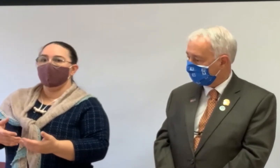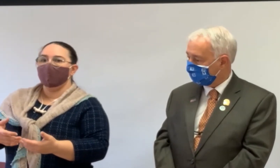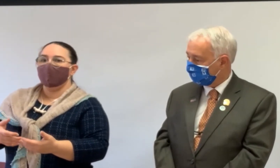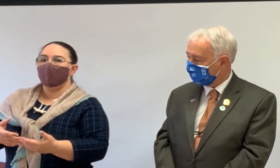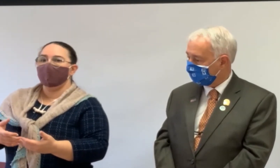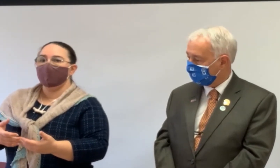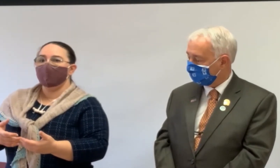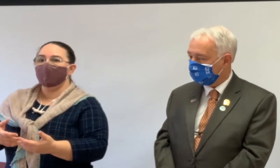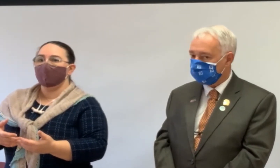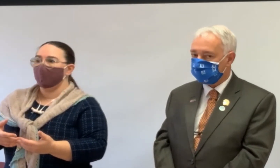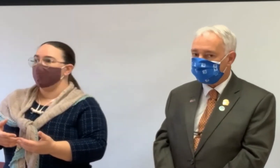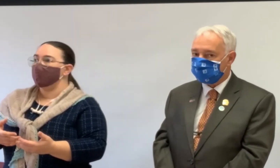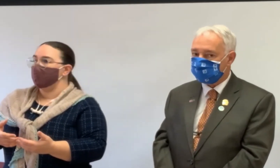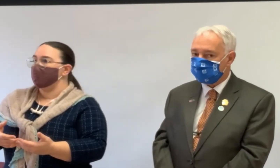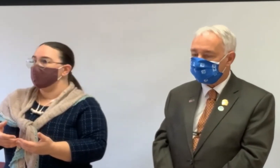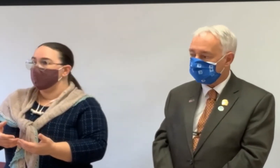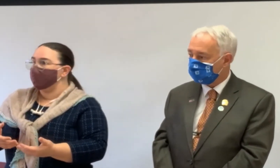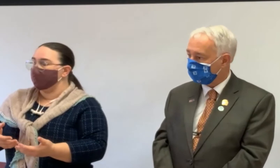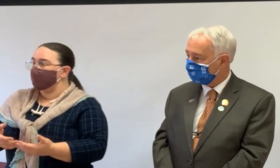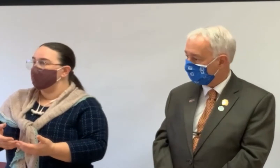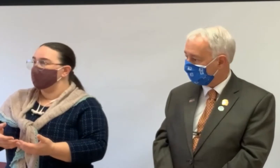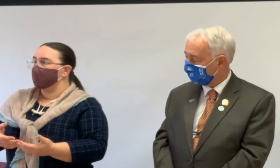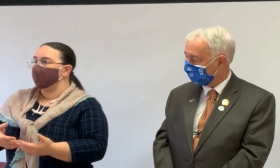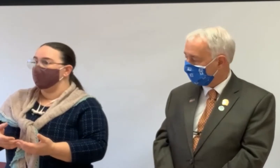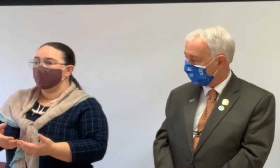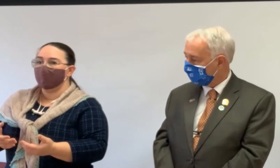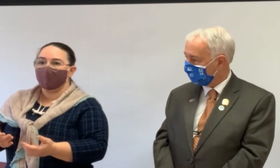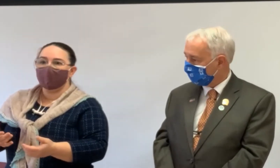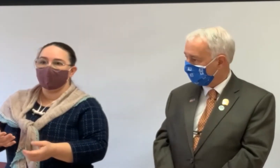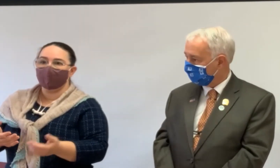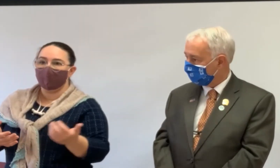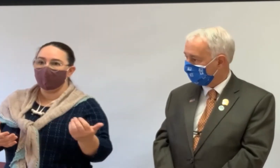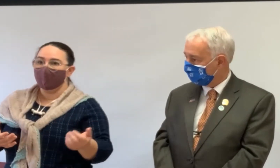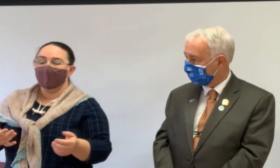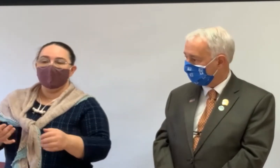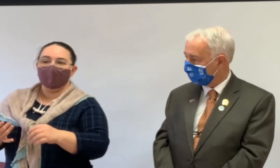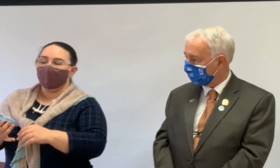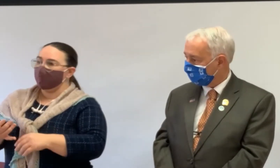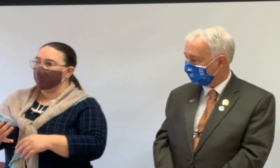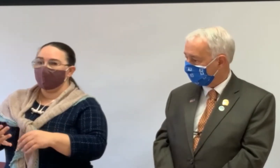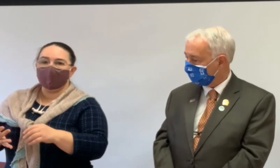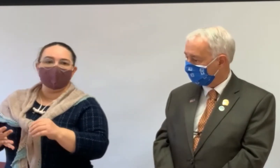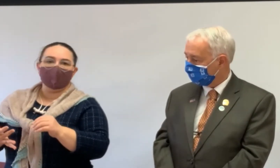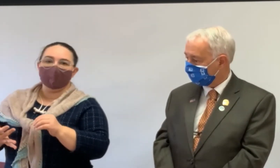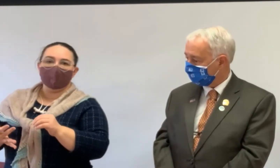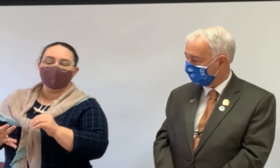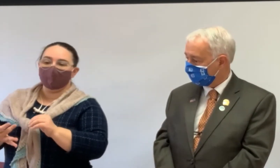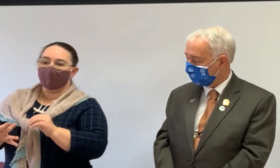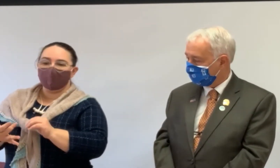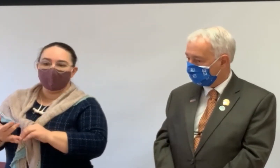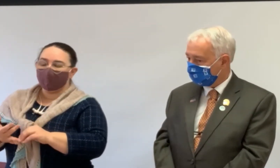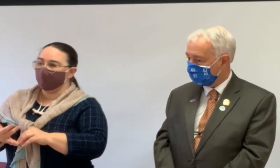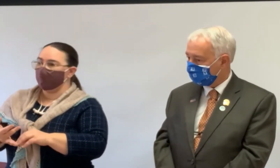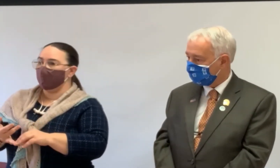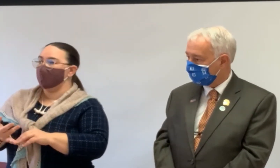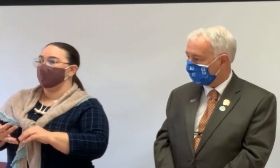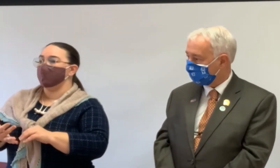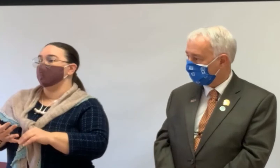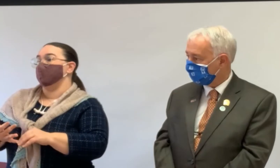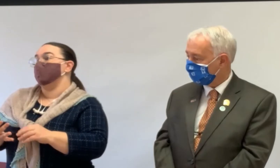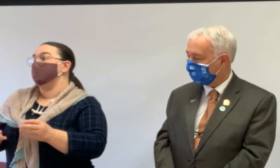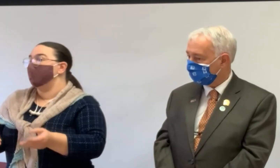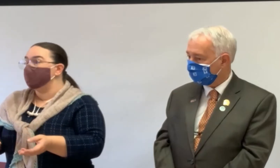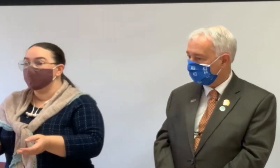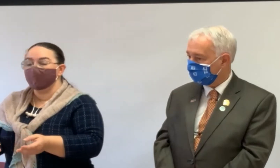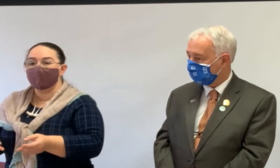make a home, um, more comfortable and safer to live in. can be anything from a bathroom, um, you know, making it easier to go up and